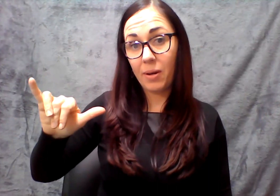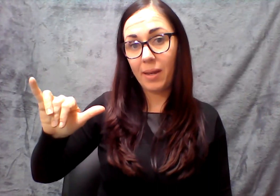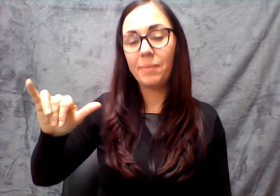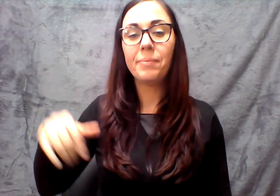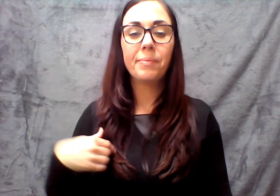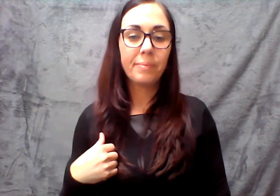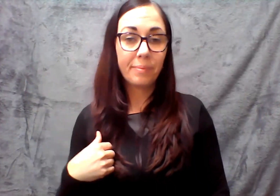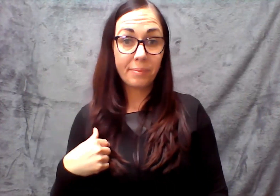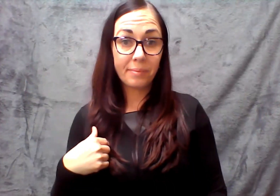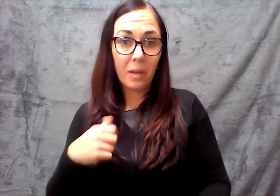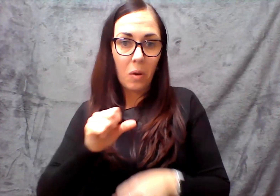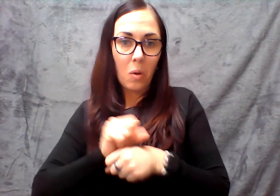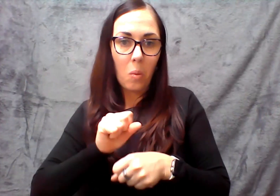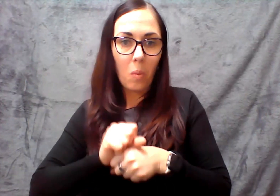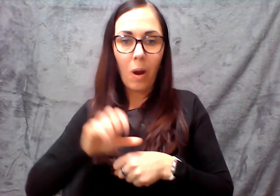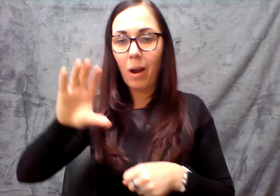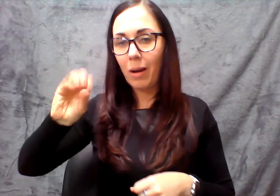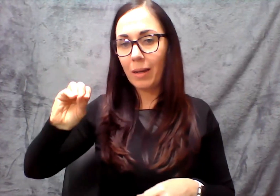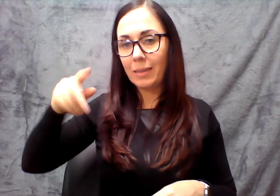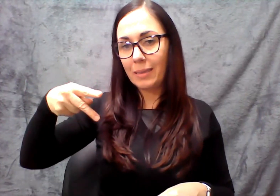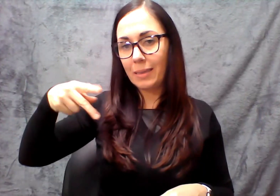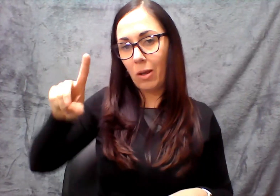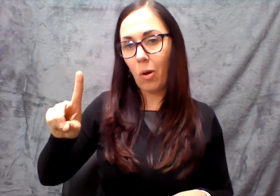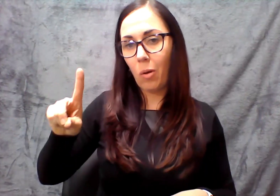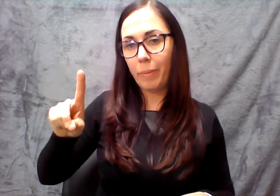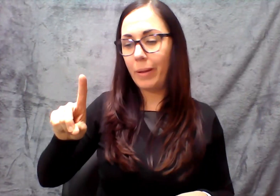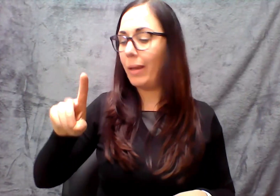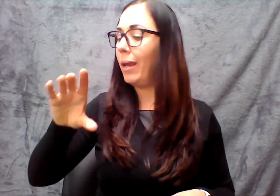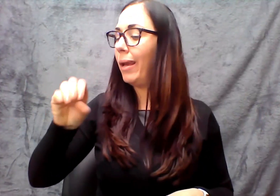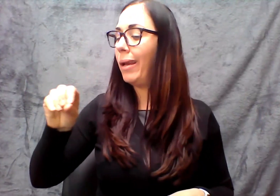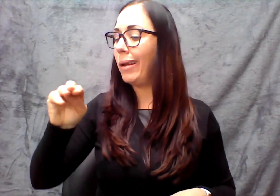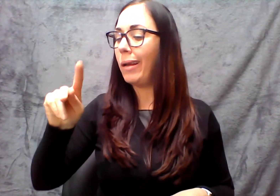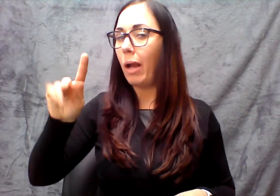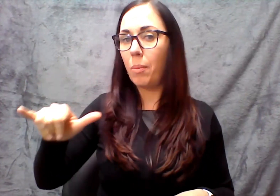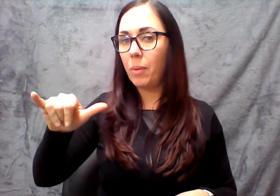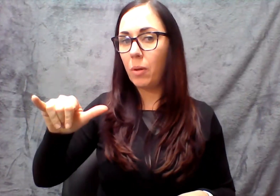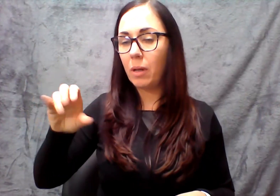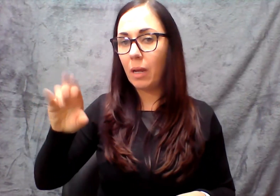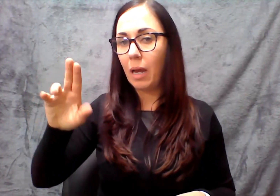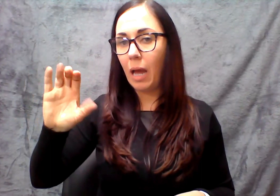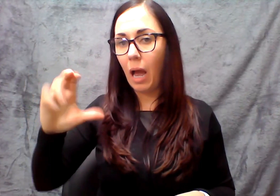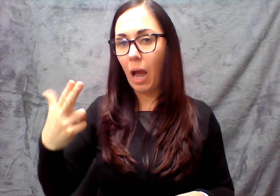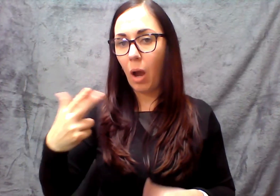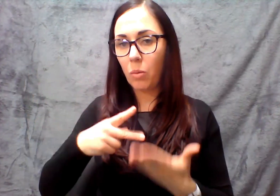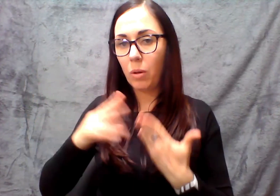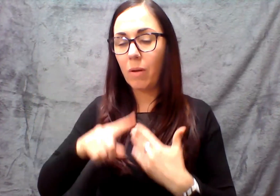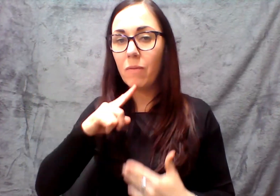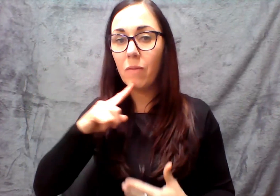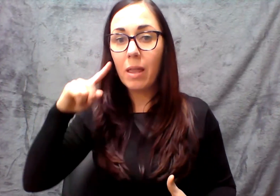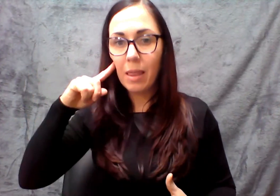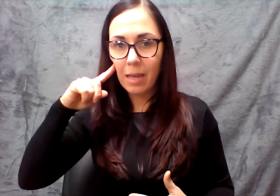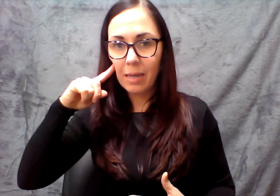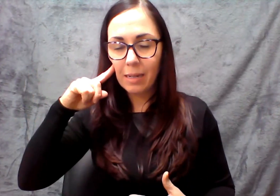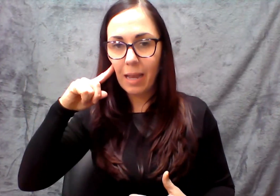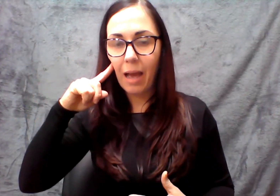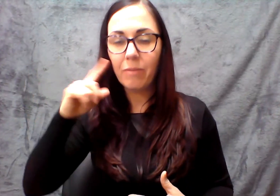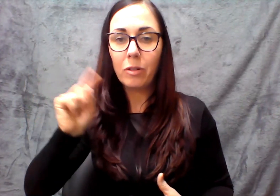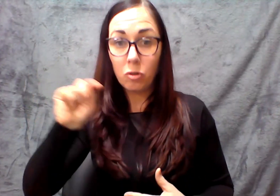I am a staff interpreter, a community outreach program for the deaf in Tucson.